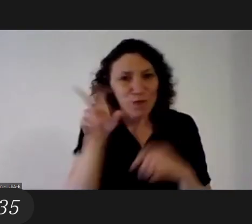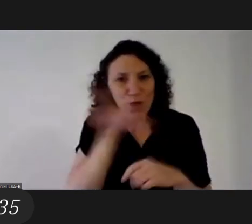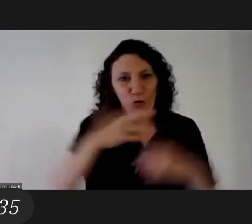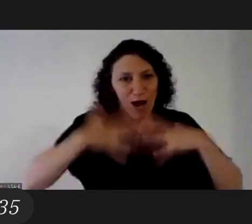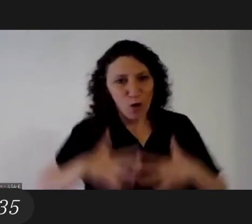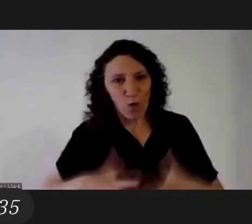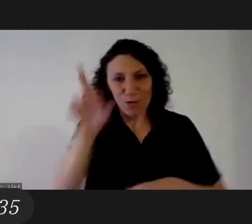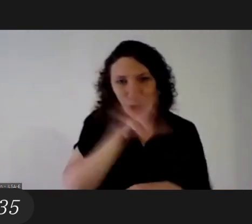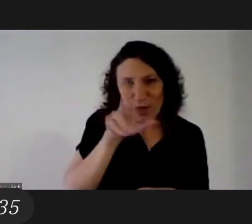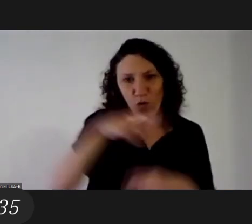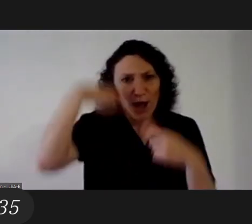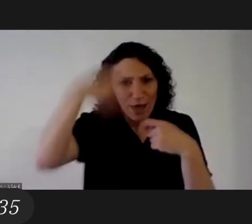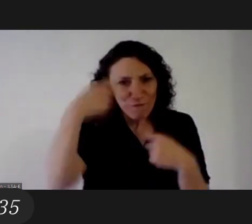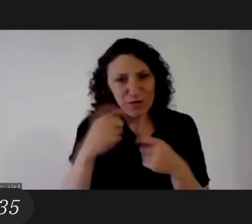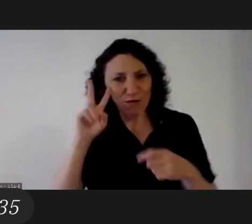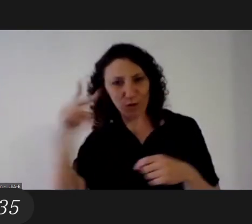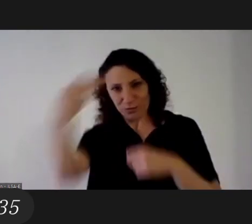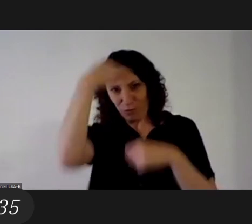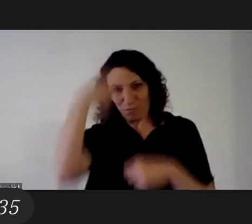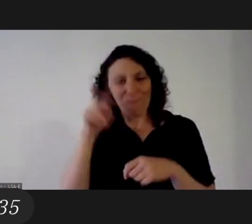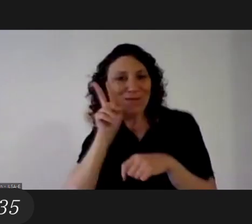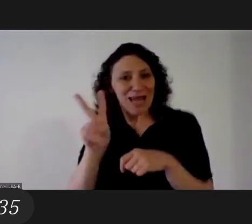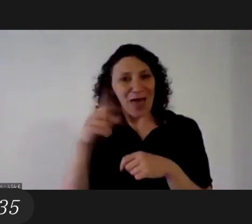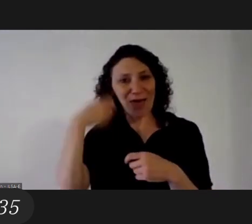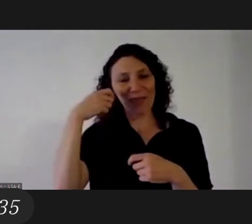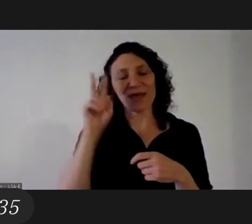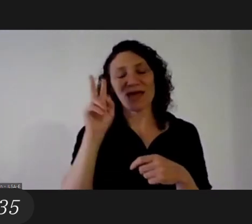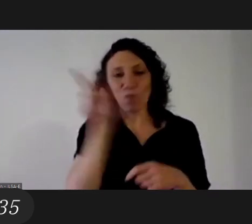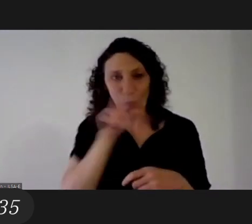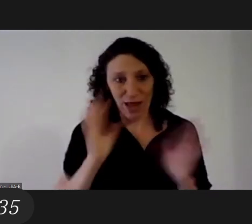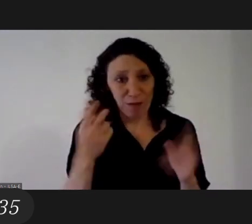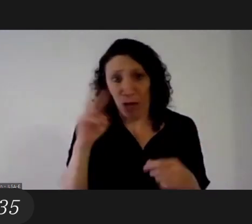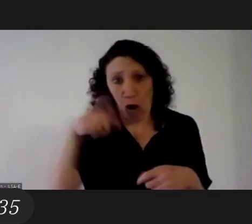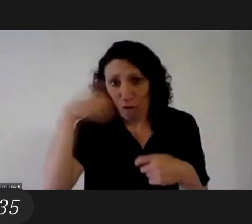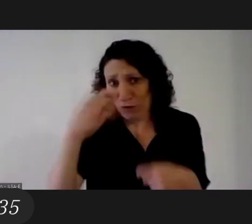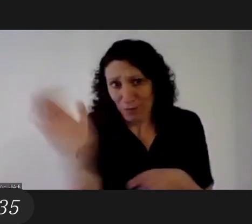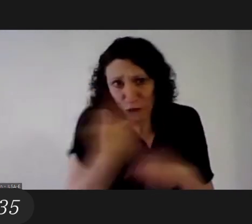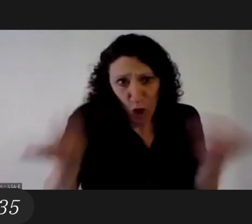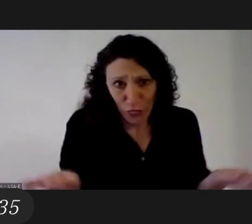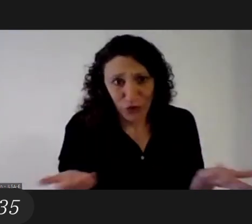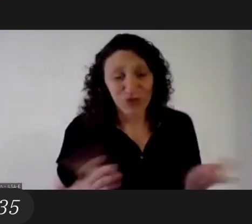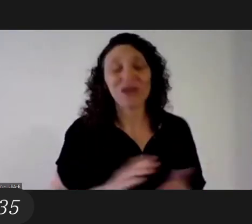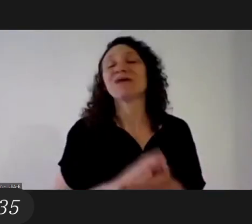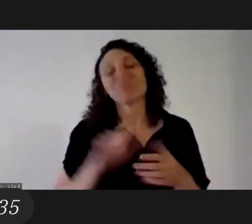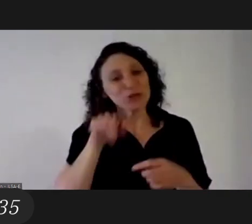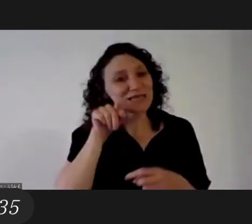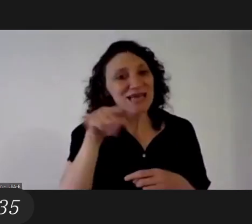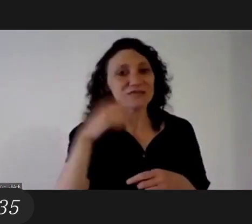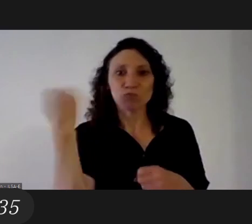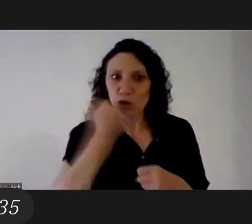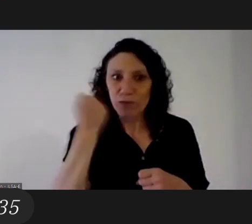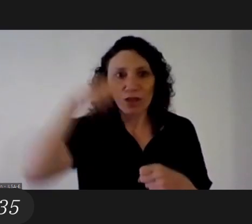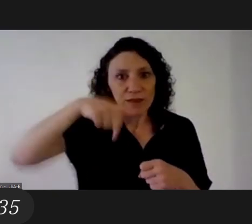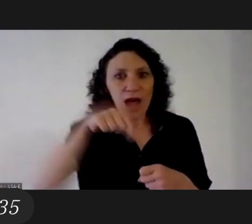with woman's the woman's body I from the woman I am so that is important because there are women in the